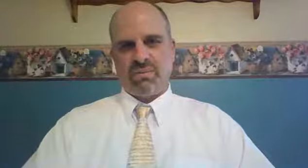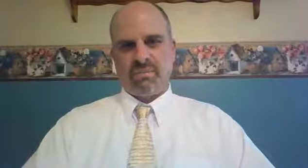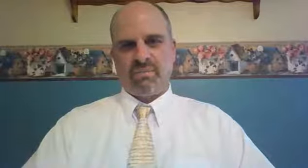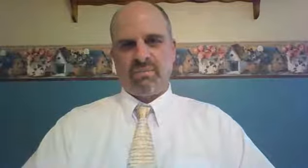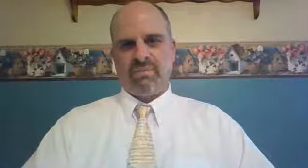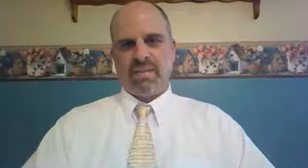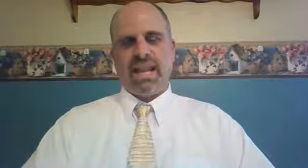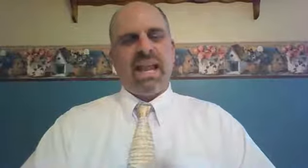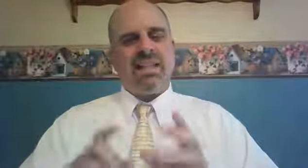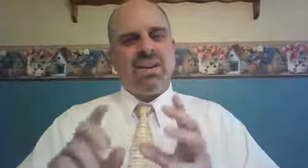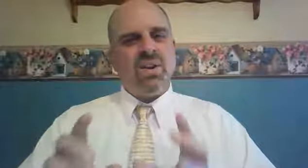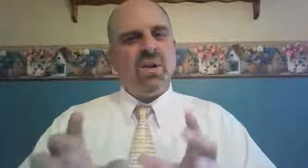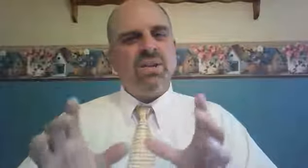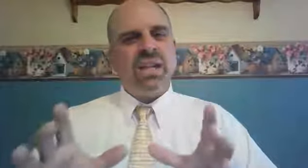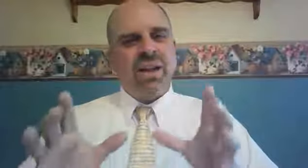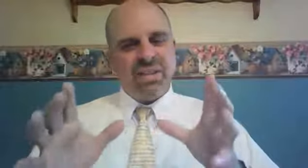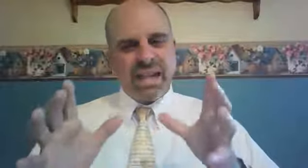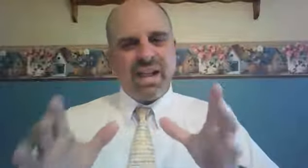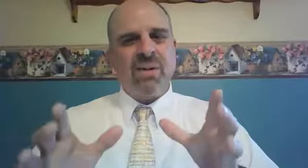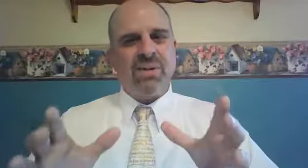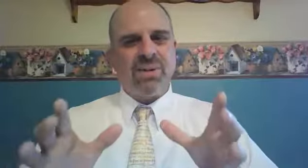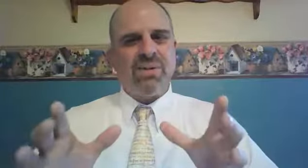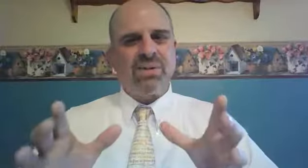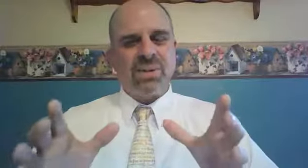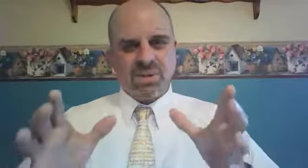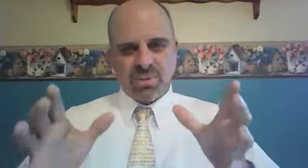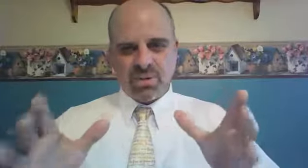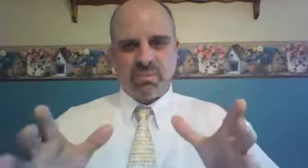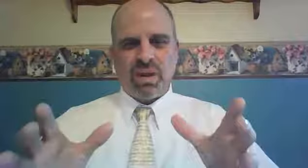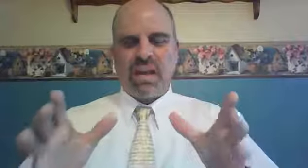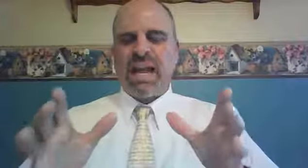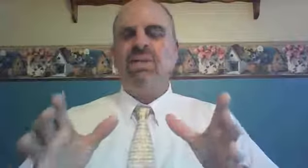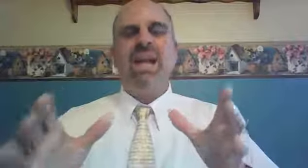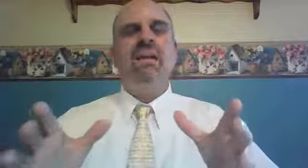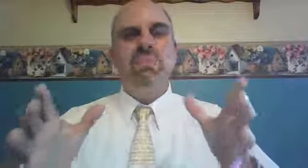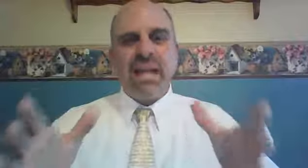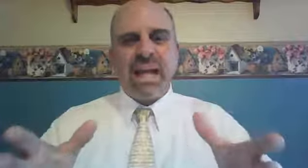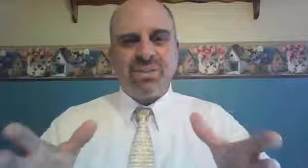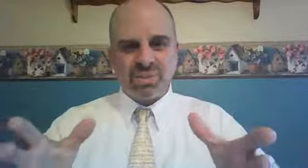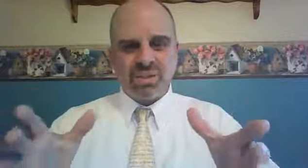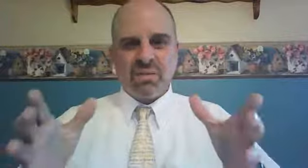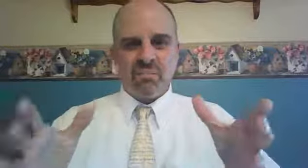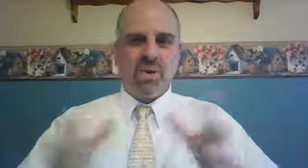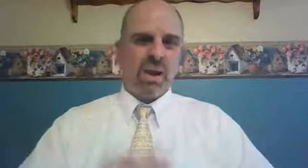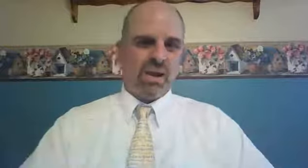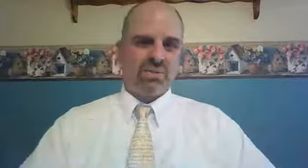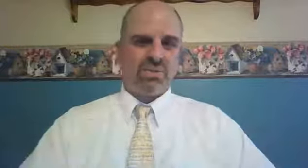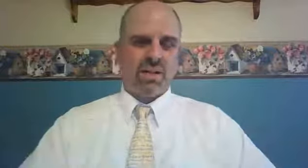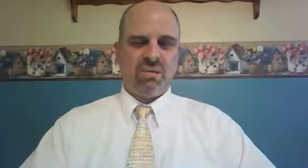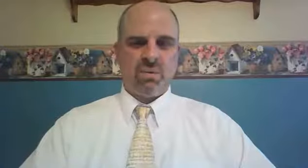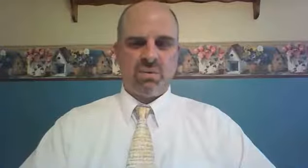And then notice how the elders respond. How they bless Boaz and Ruth.